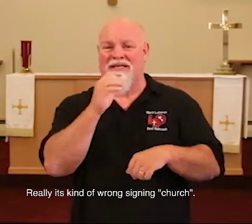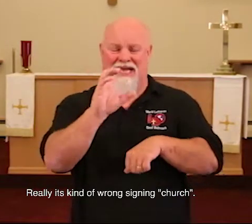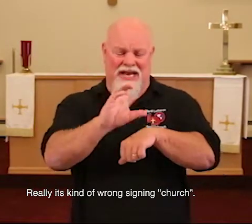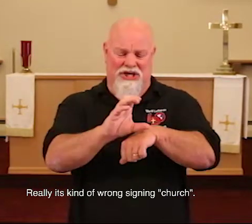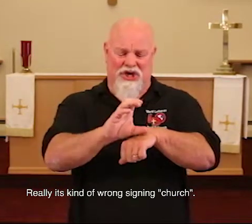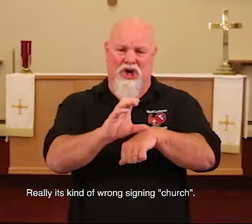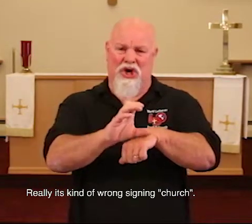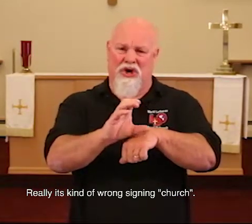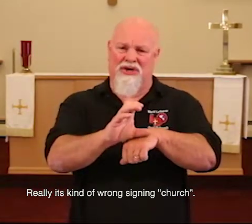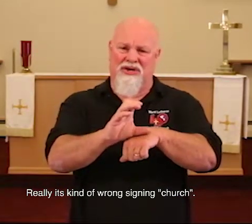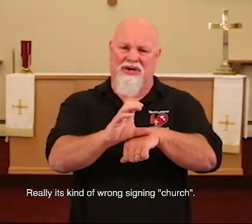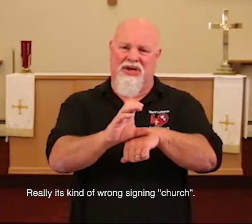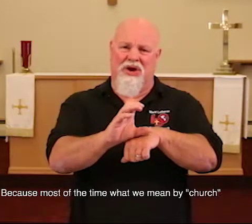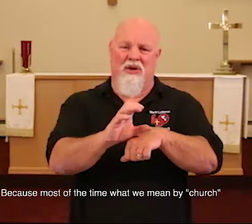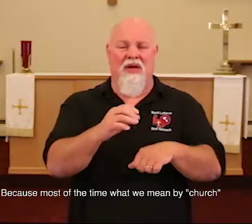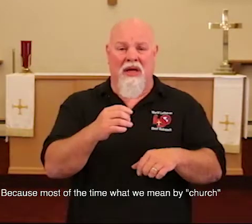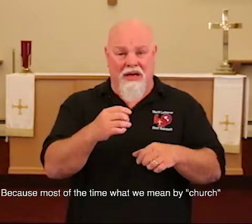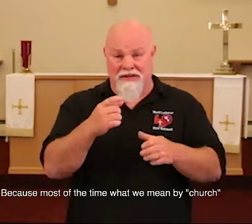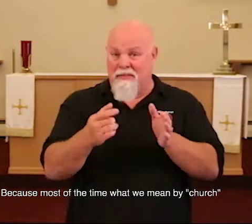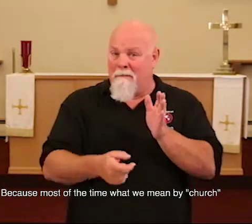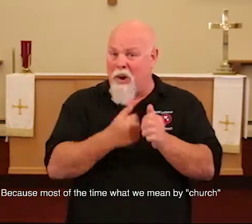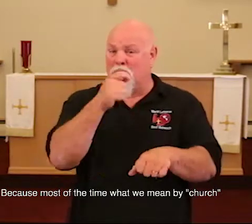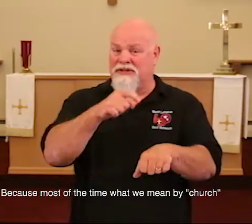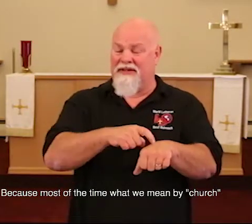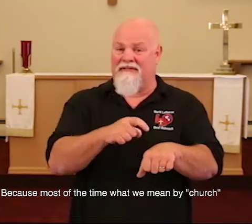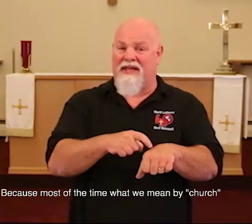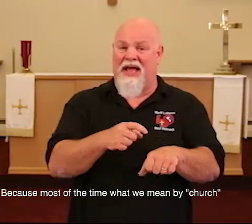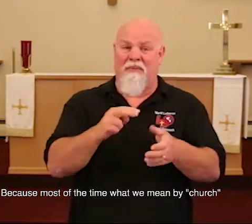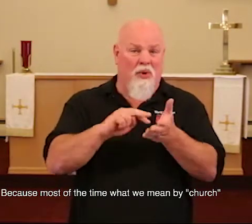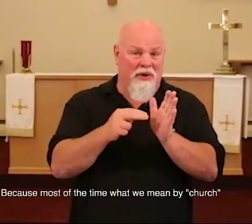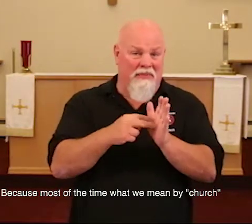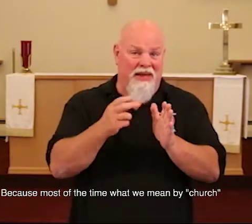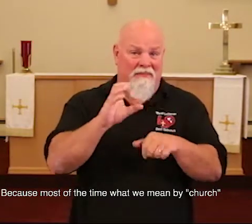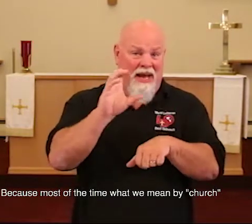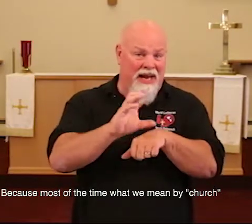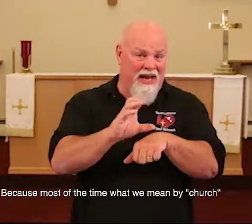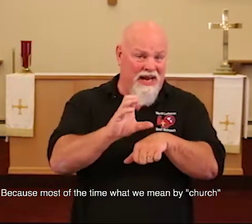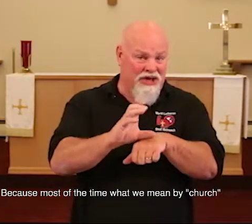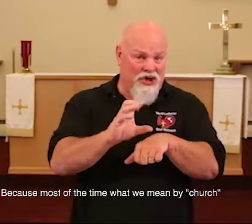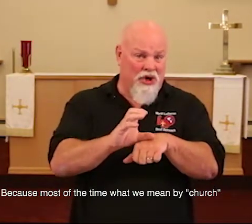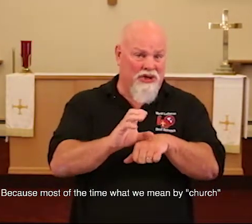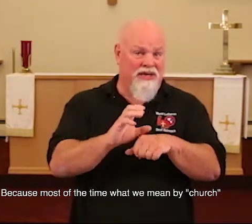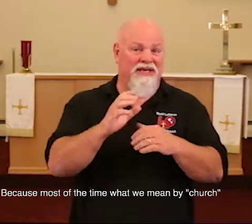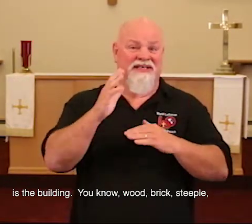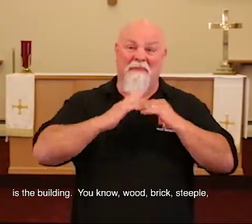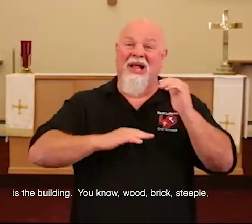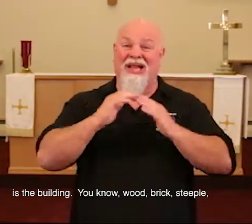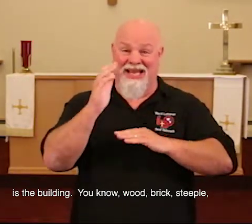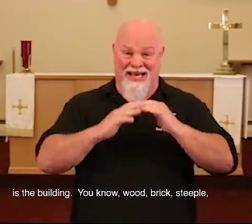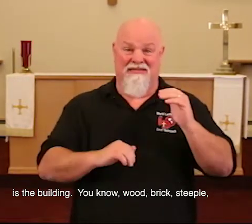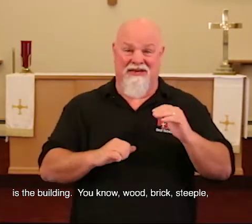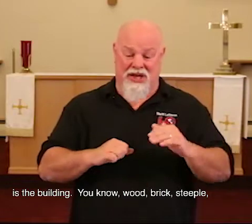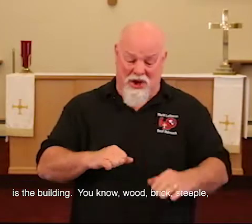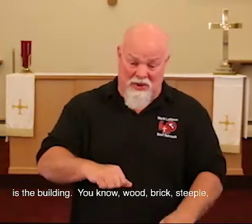sign, church, you know, because most of the time what we mean by church is a building, you know.